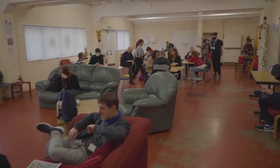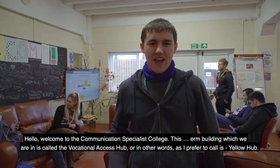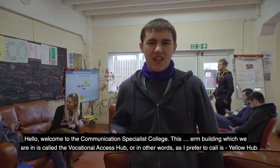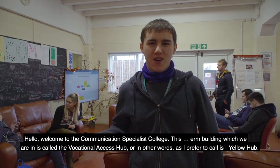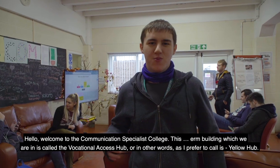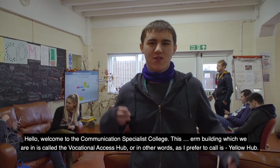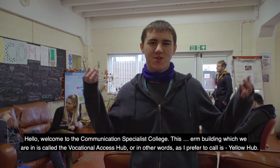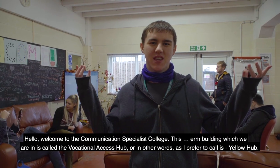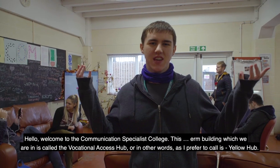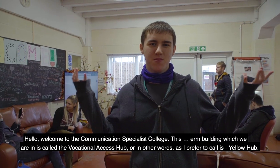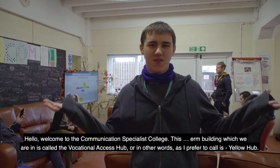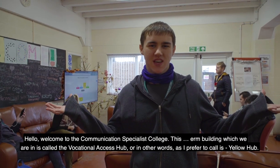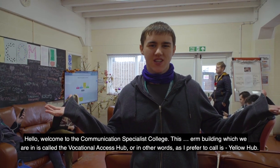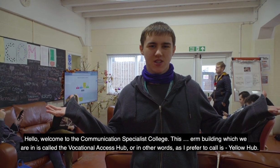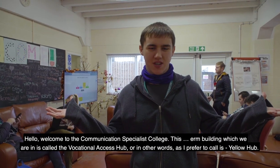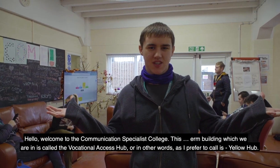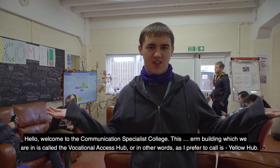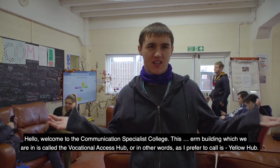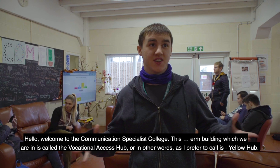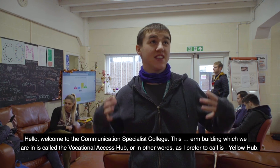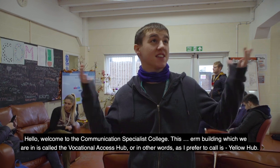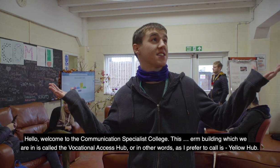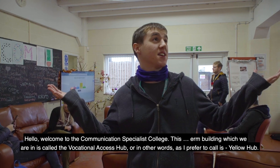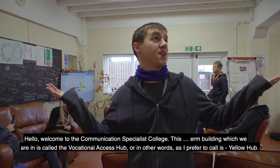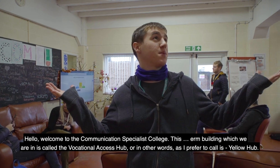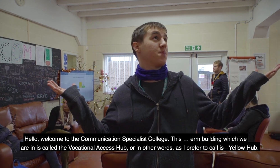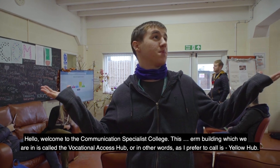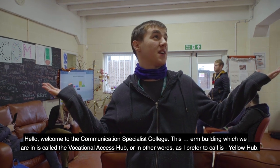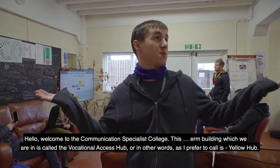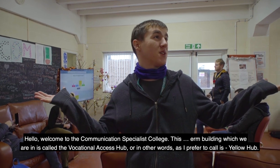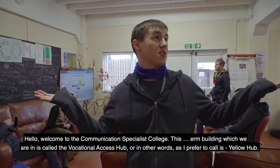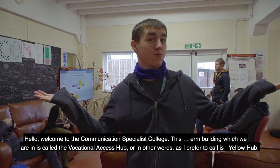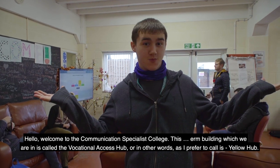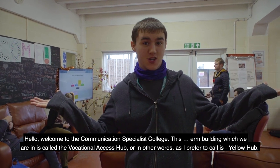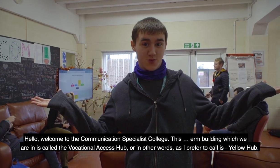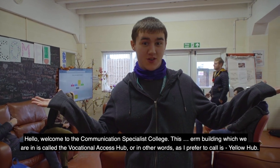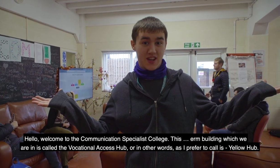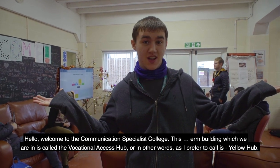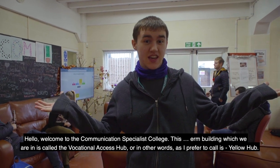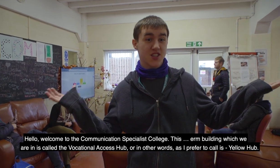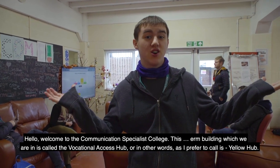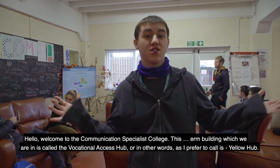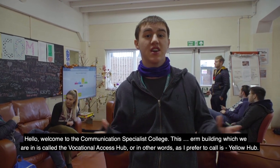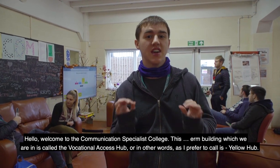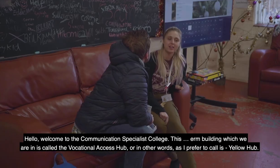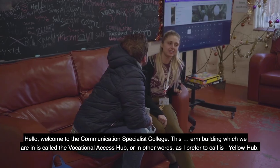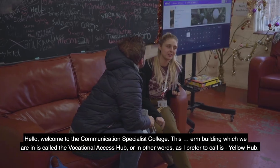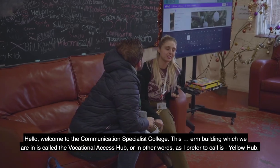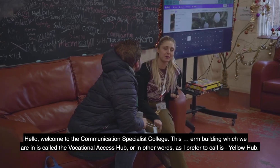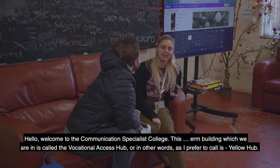Hello welcome to the Communication Specialist College. This building which we're in is called the Vocational